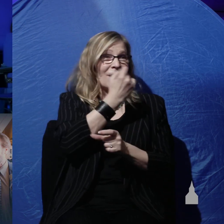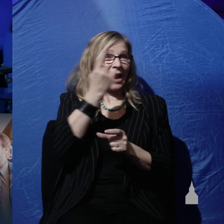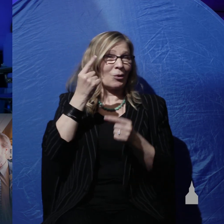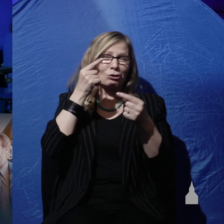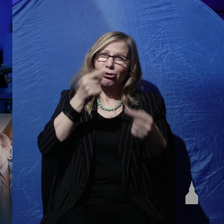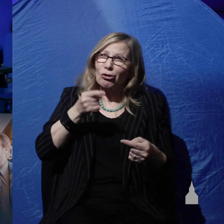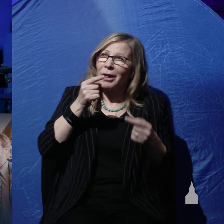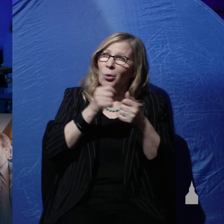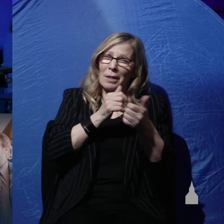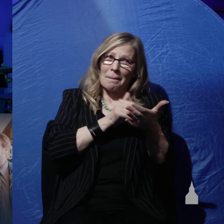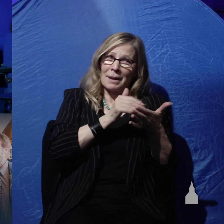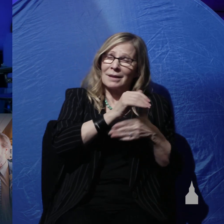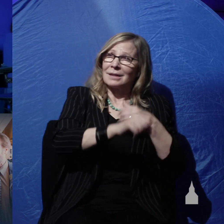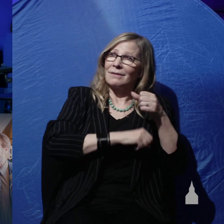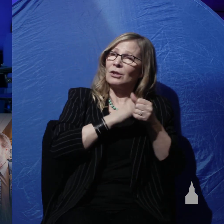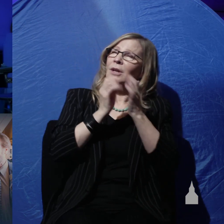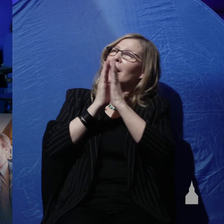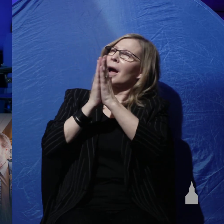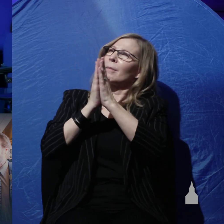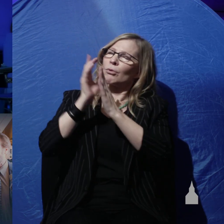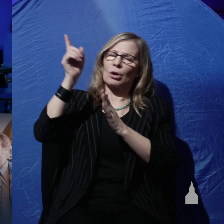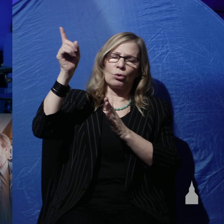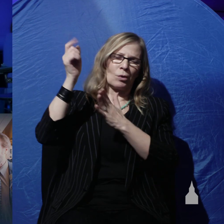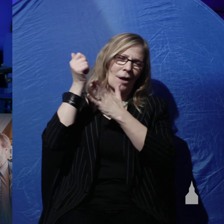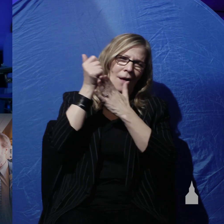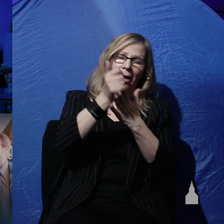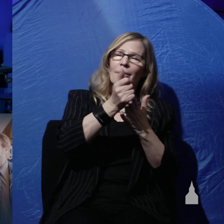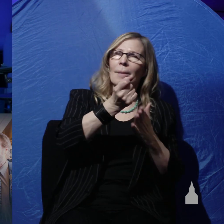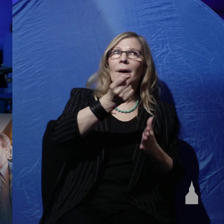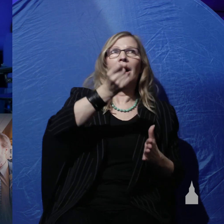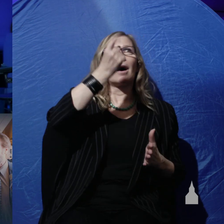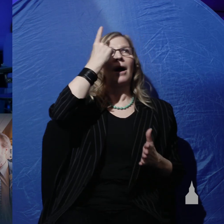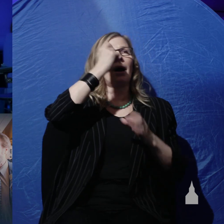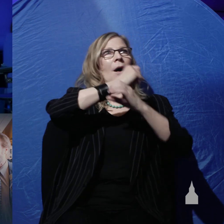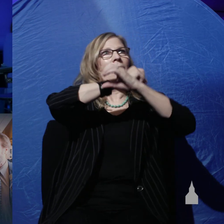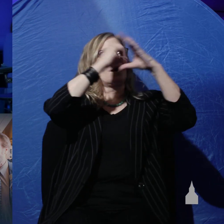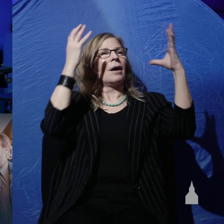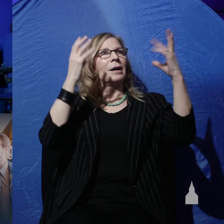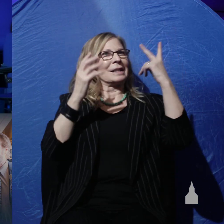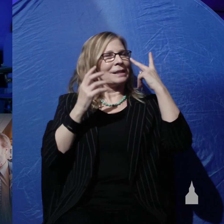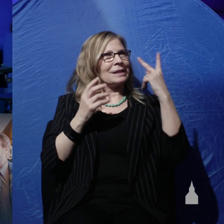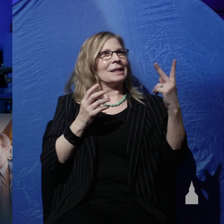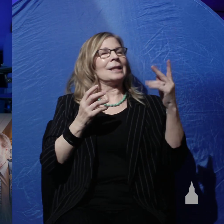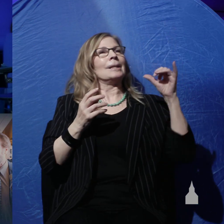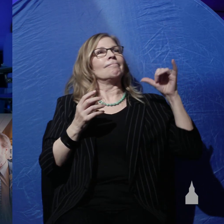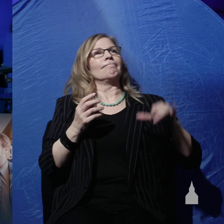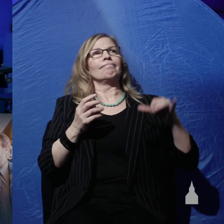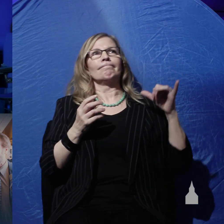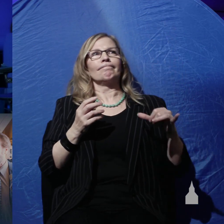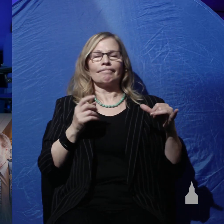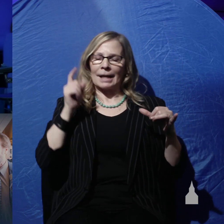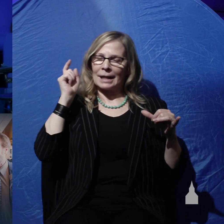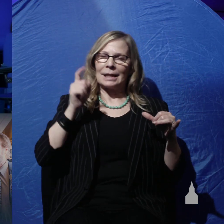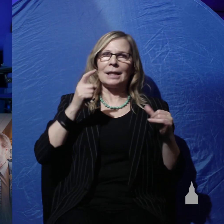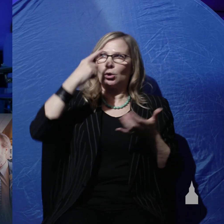millions of years I pray Lord that you would help them to see that they need to believe your word